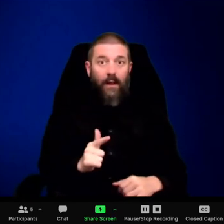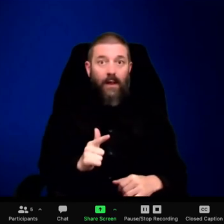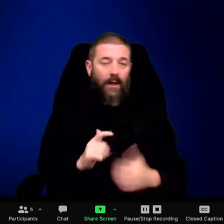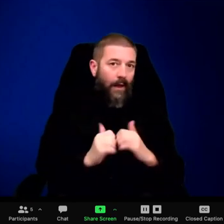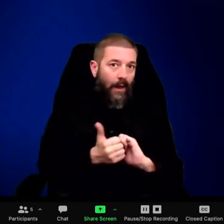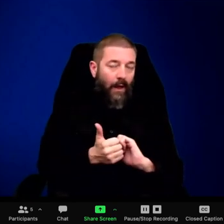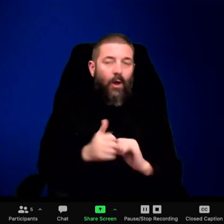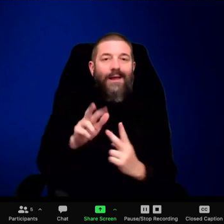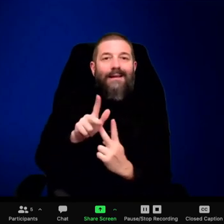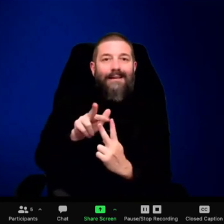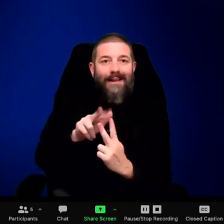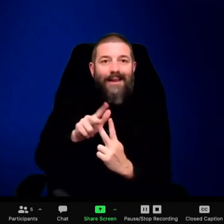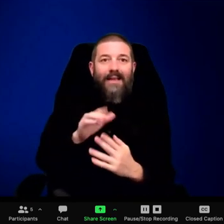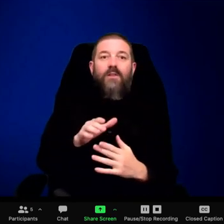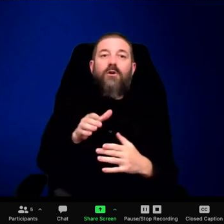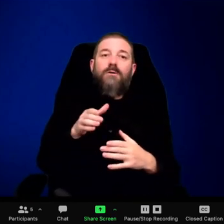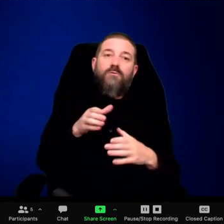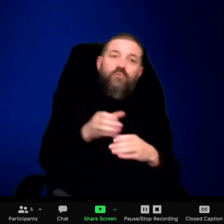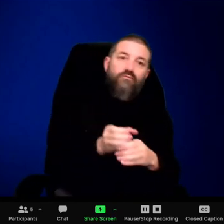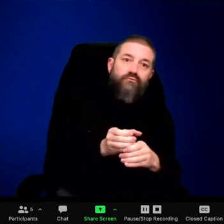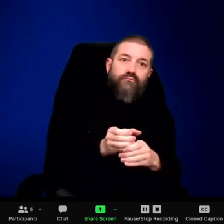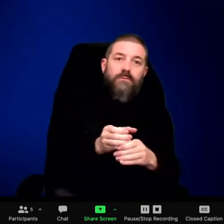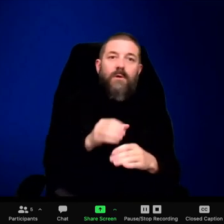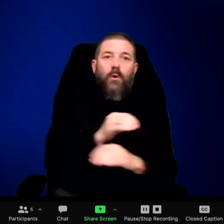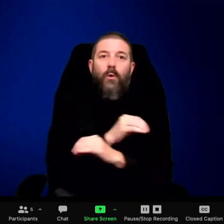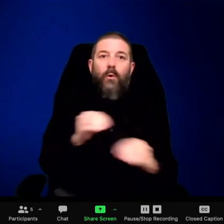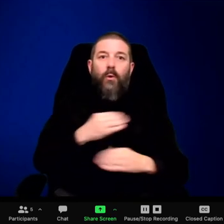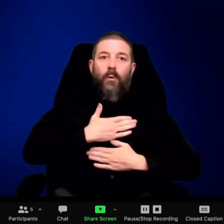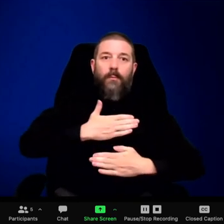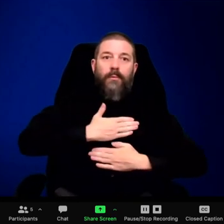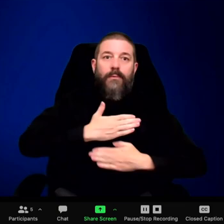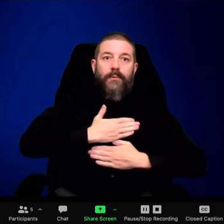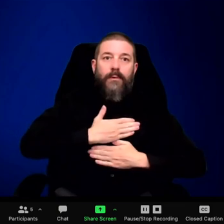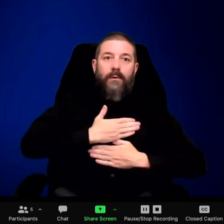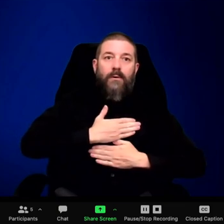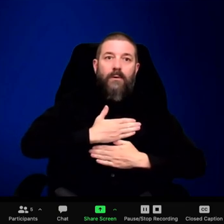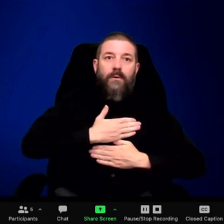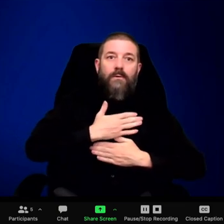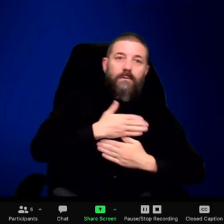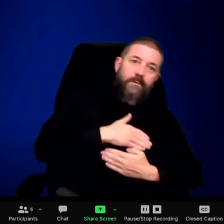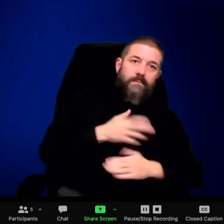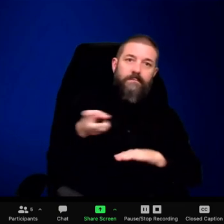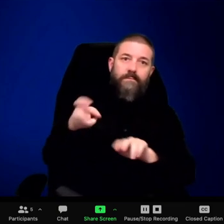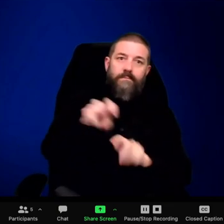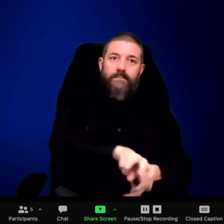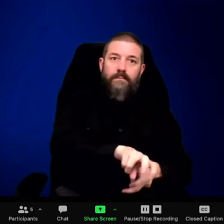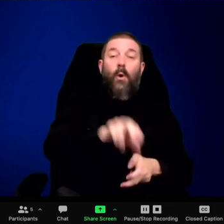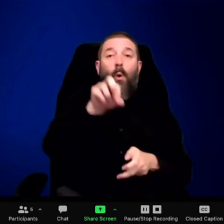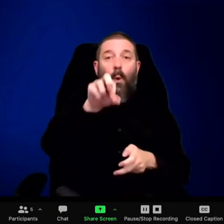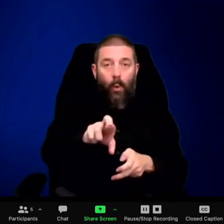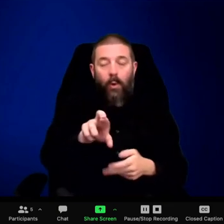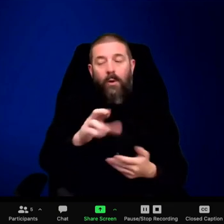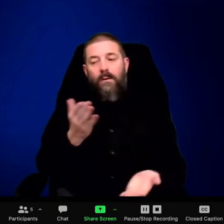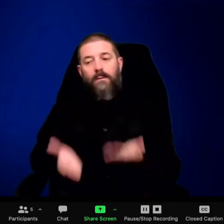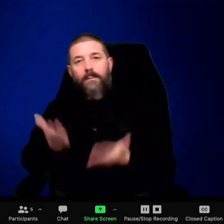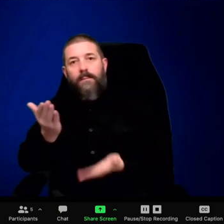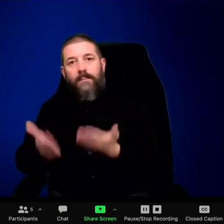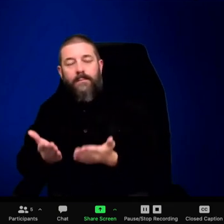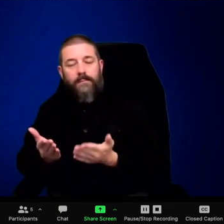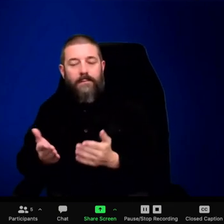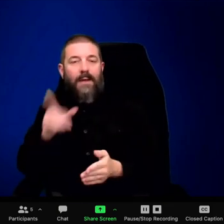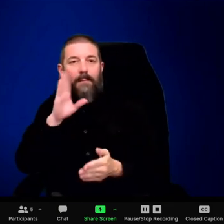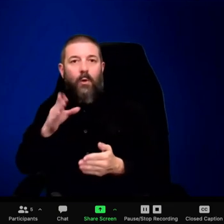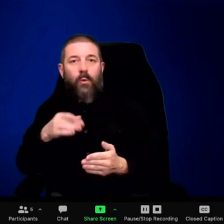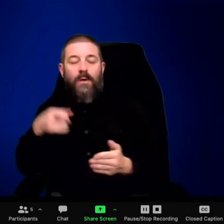like some really strong NFL player just grabbing one of us like this and squeezing. You're going to be asphyxiated. So